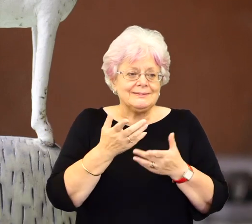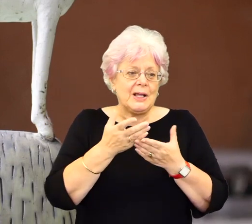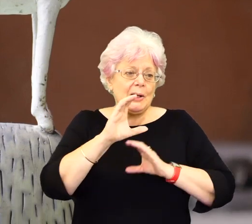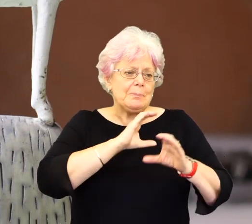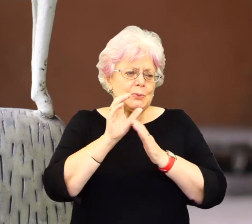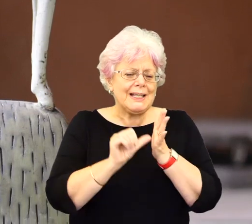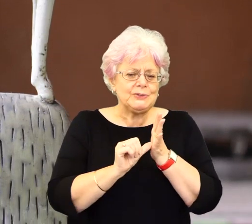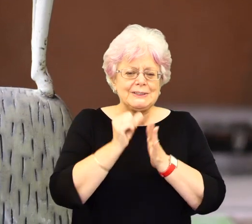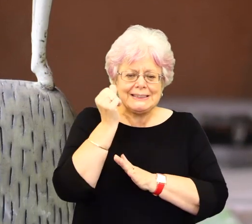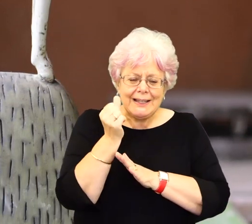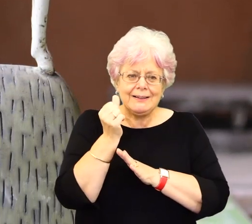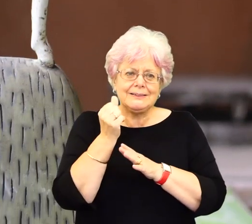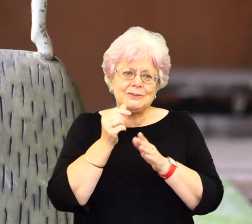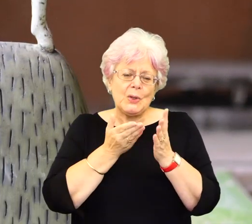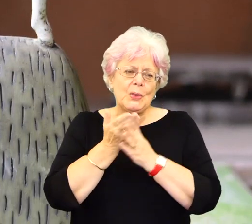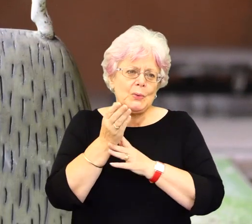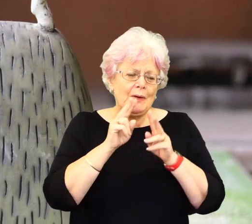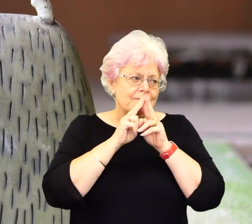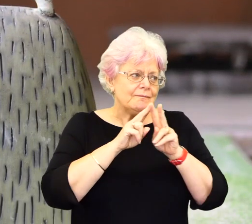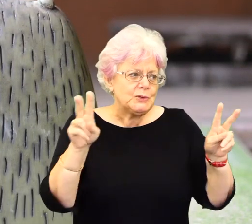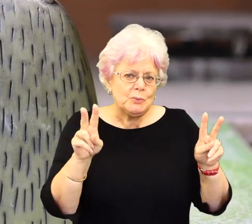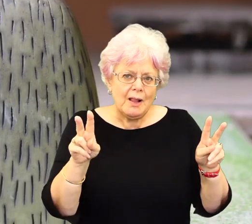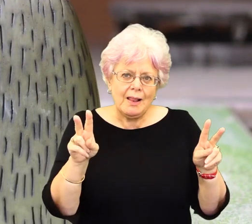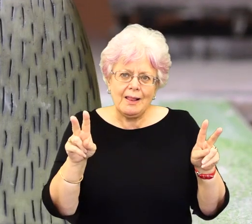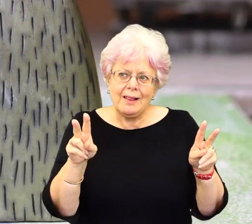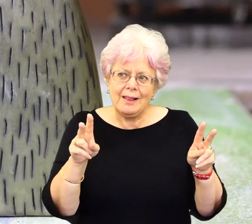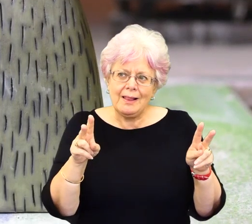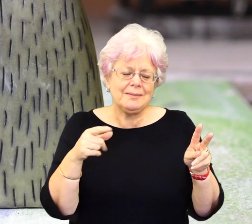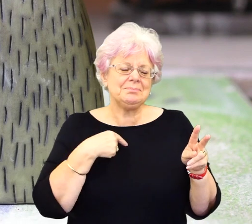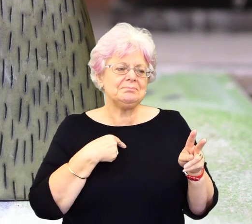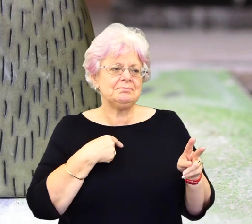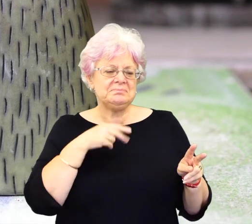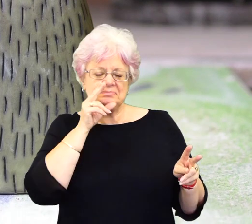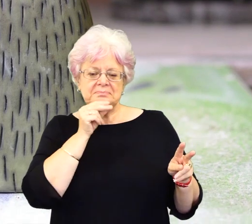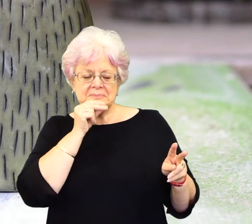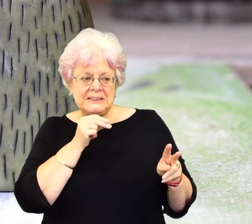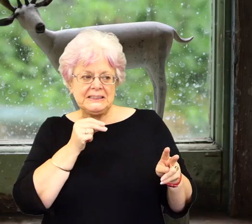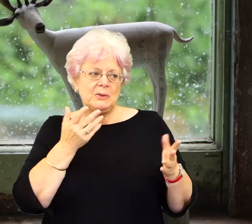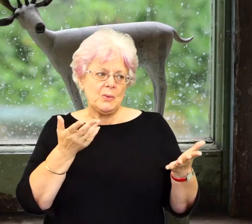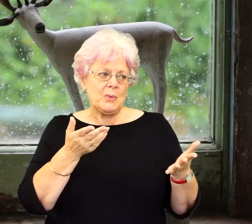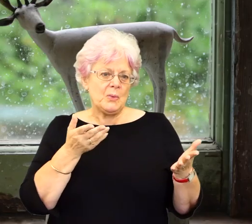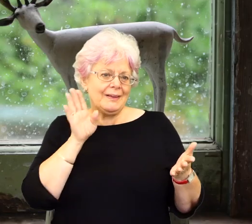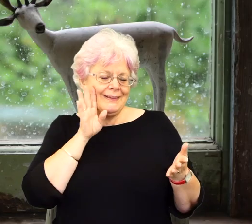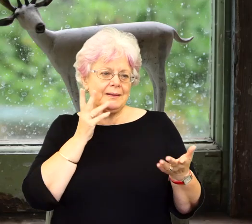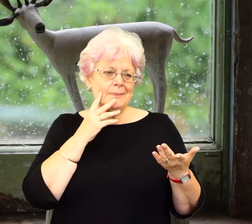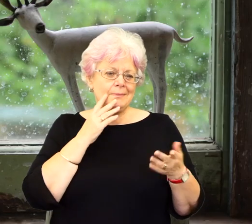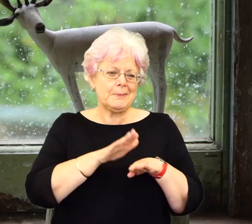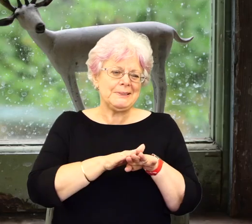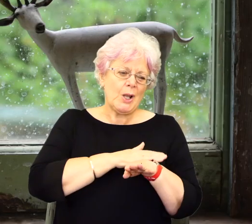the fact that my communication skills was better in visual than, than speaking. So I was probably a bit slower